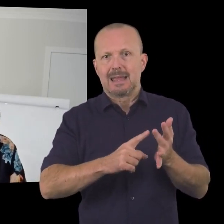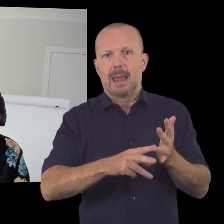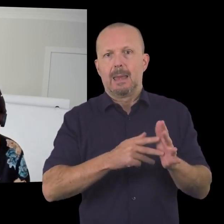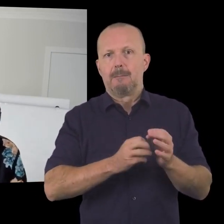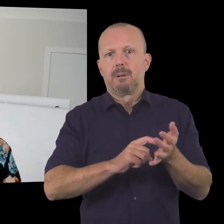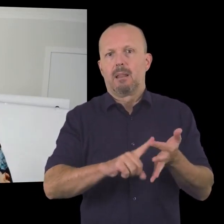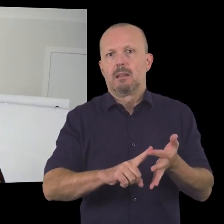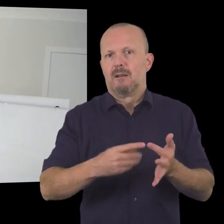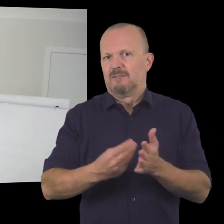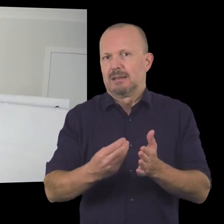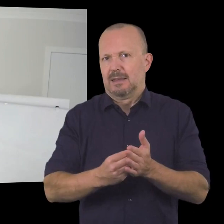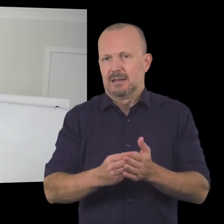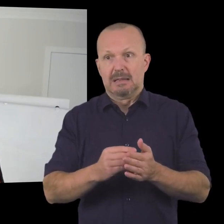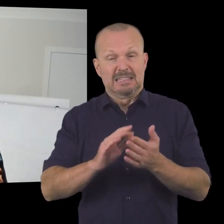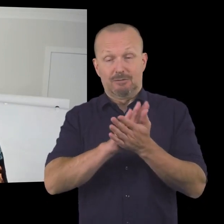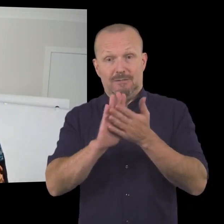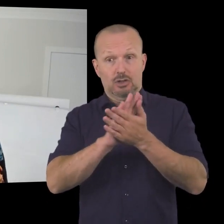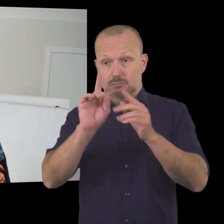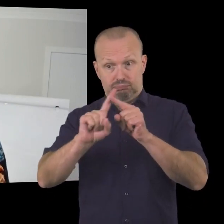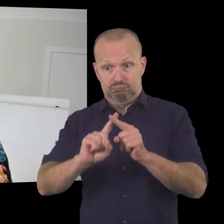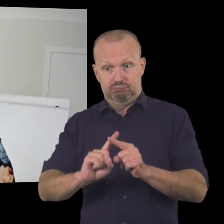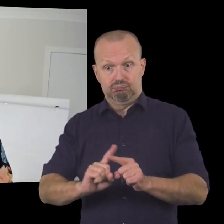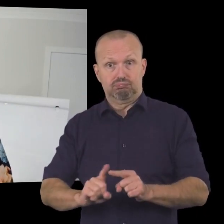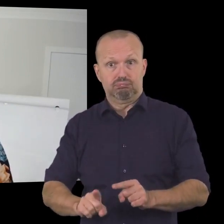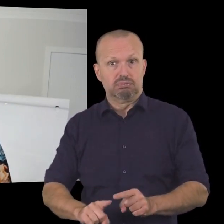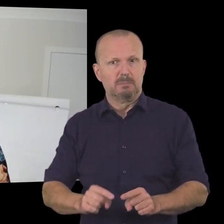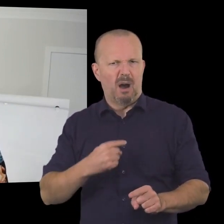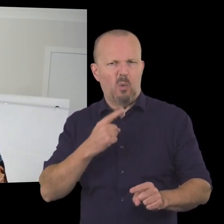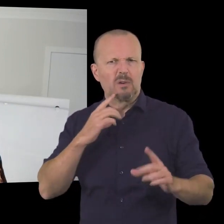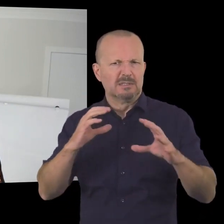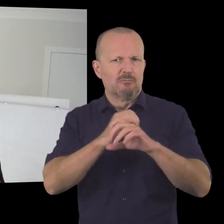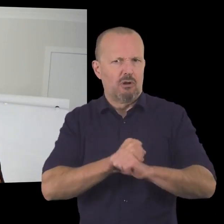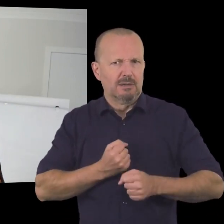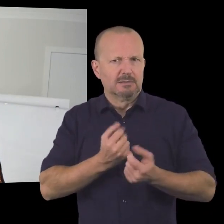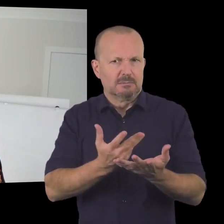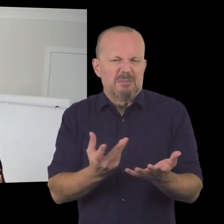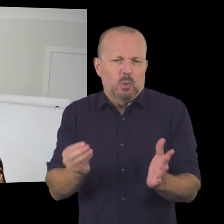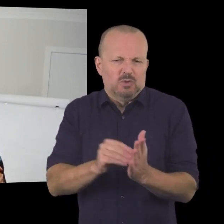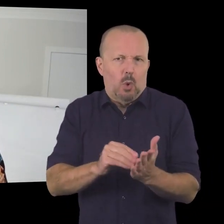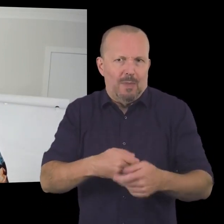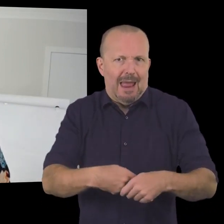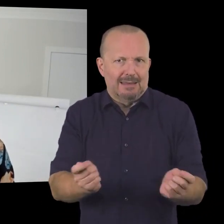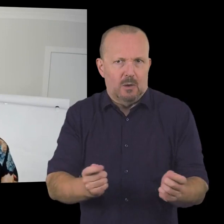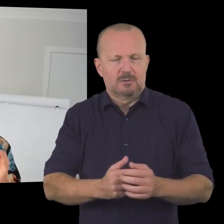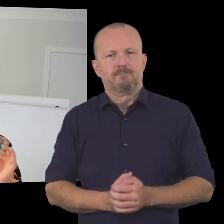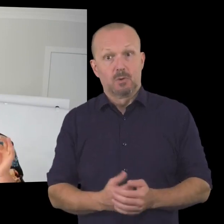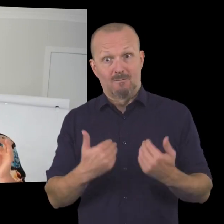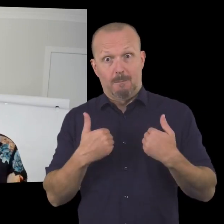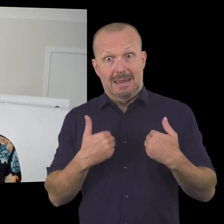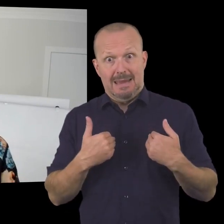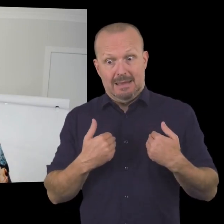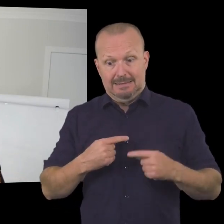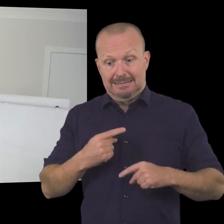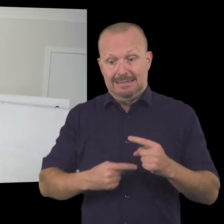definitions i'd love you to write this definition down and it'll come to you uh in the handouts that we share as well so the